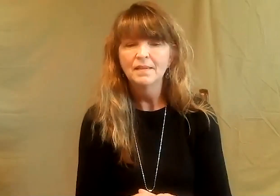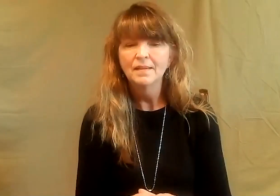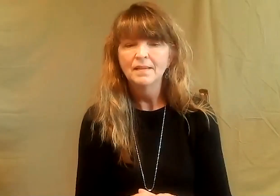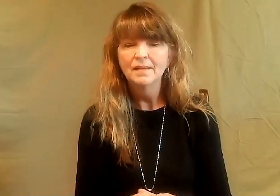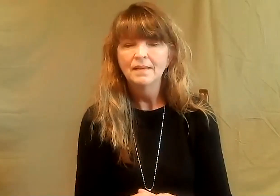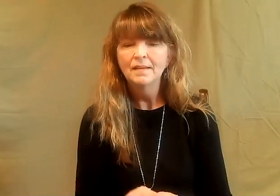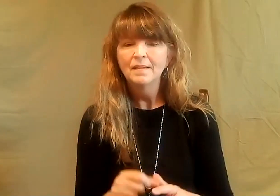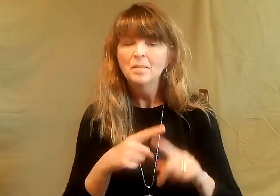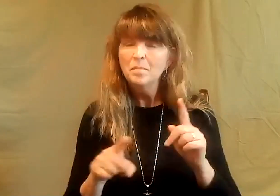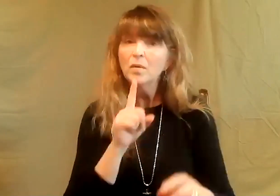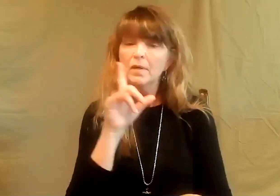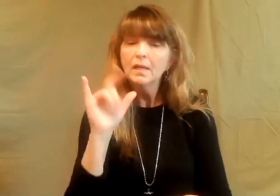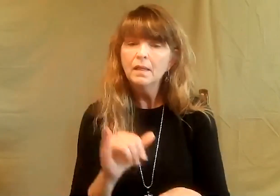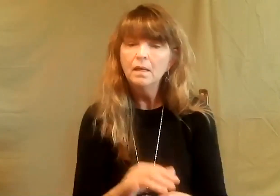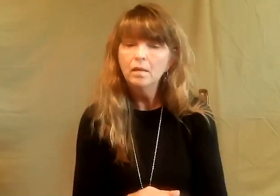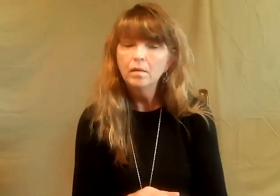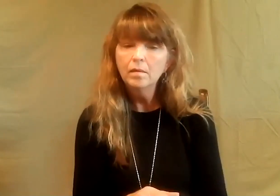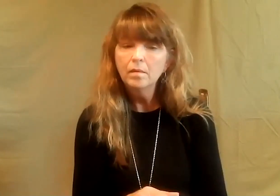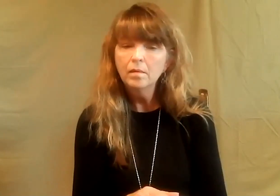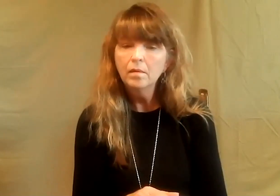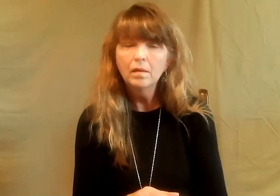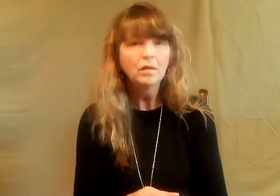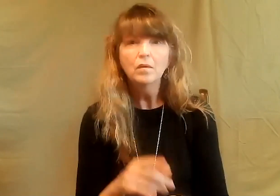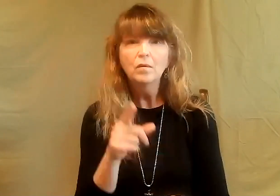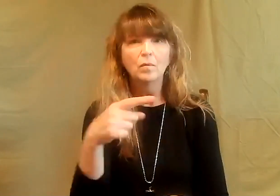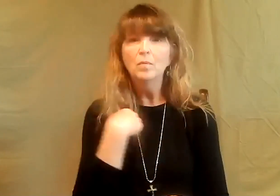And it's a good one to walk through. And that's a fact.